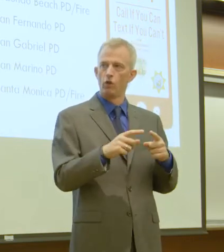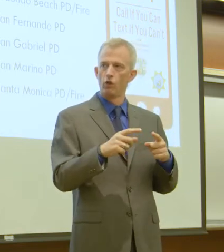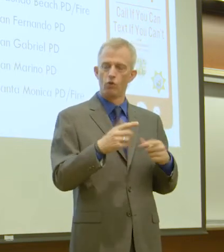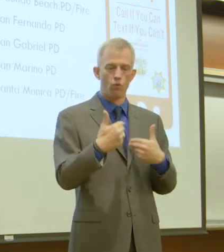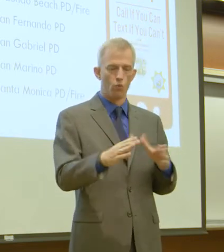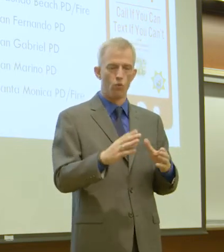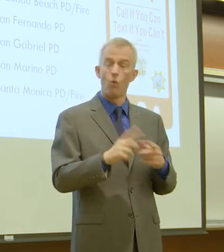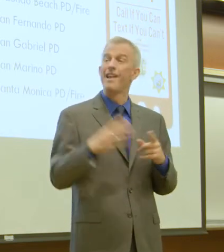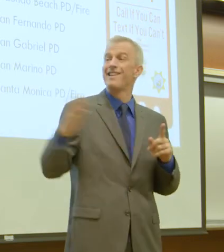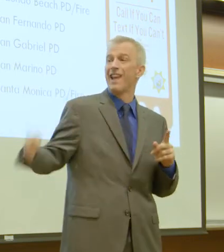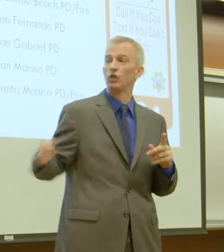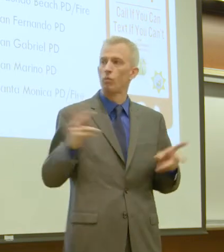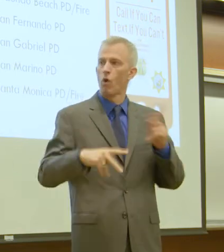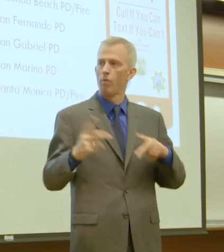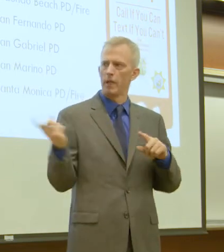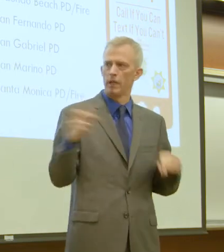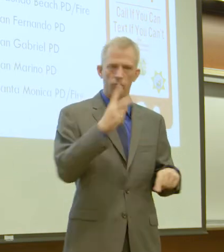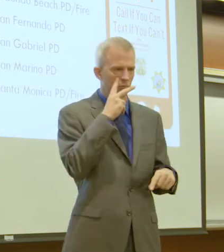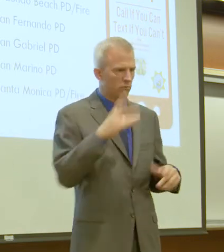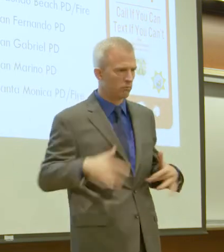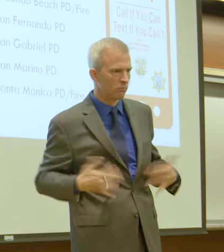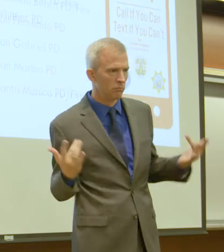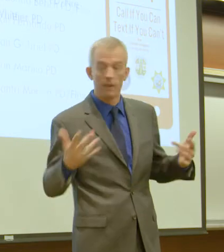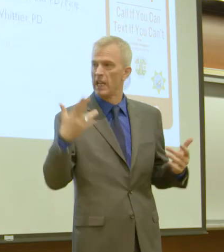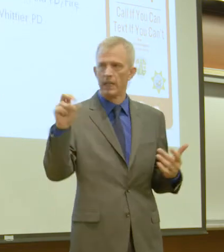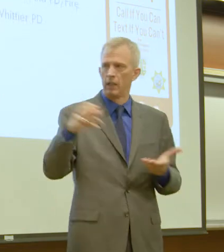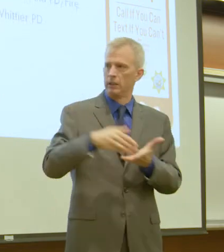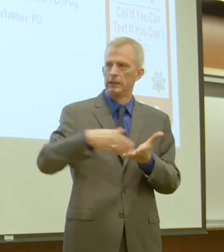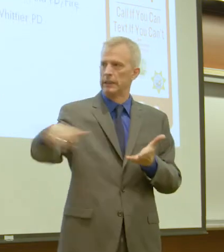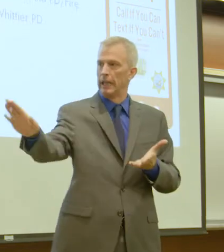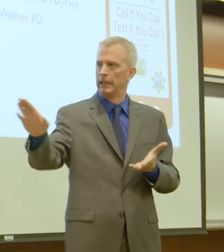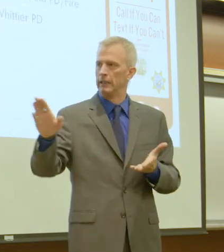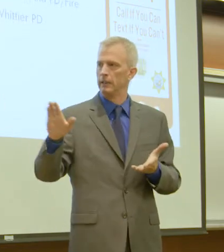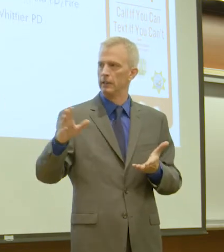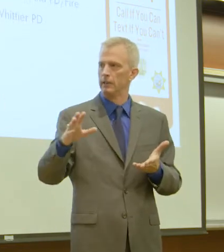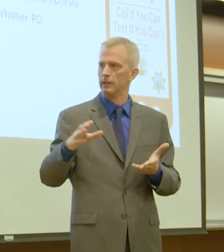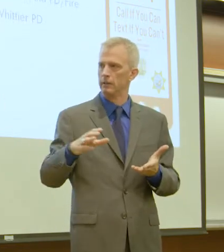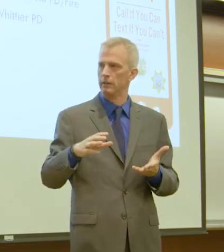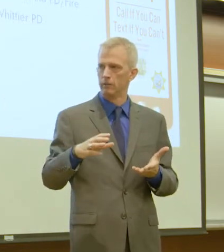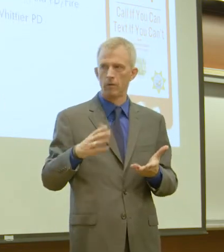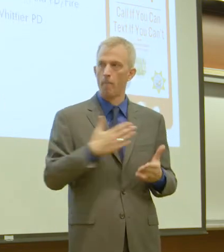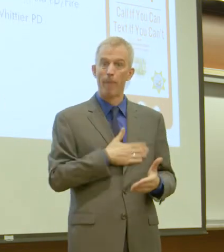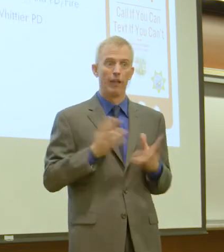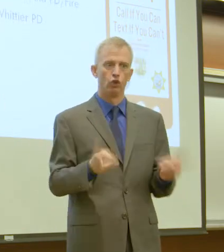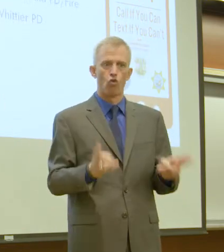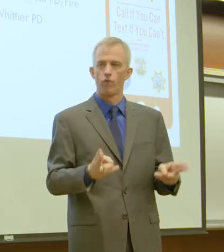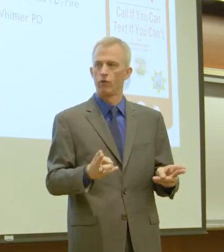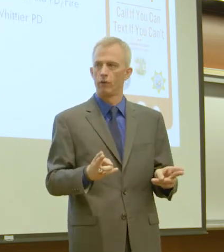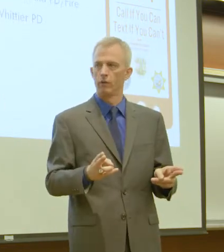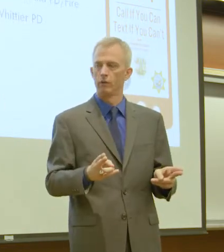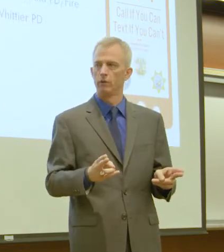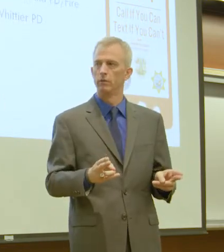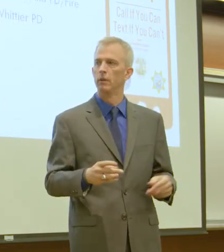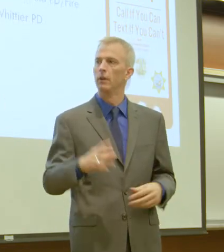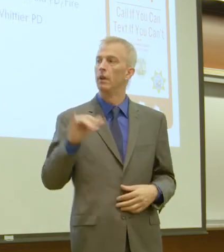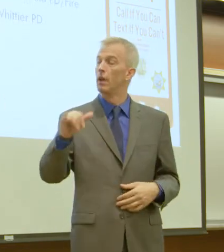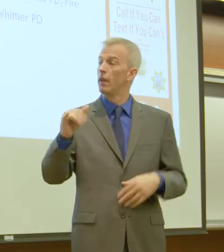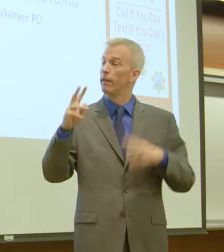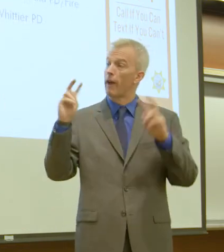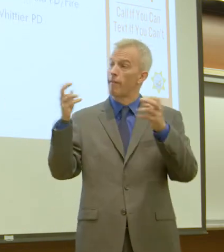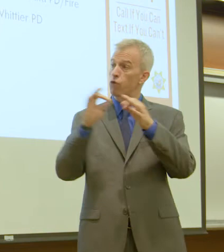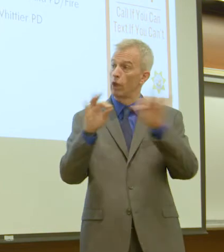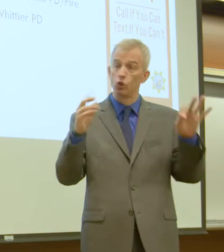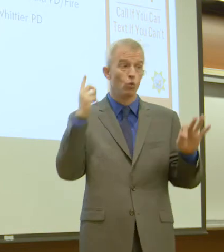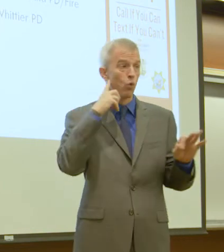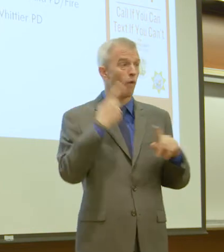people came to see what was going on. He sent them off. Please hurry. That great phrase that you heard from